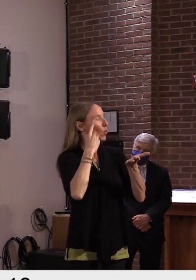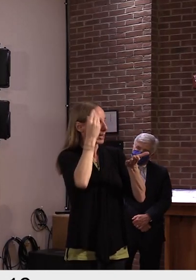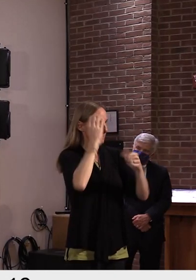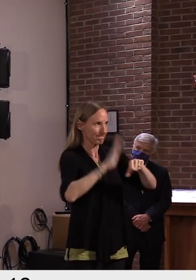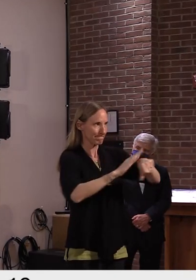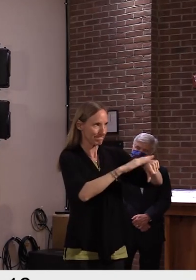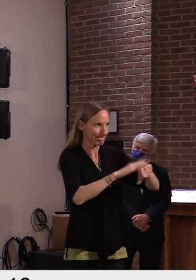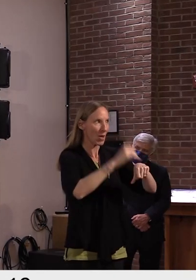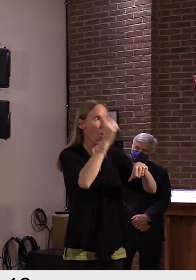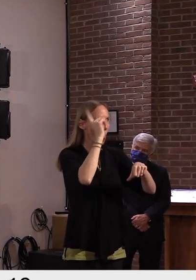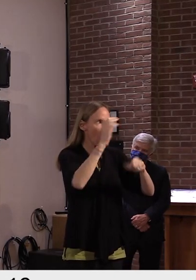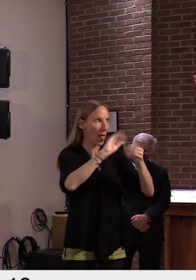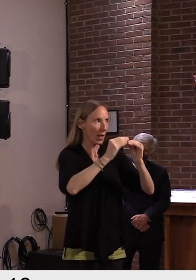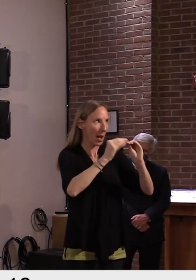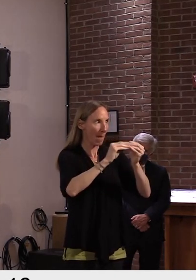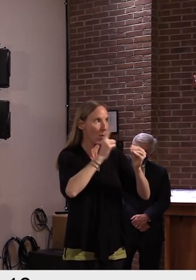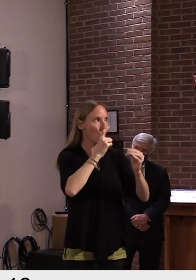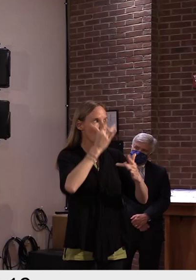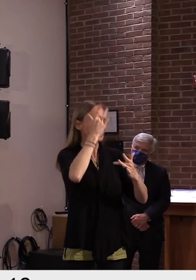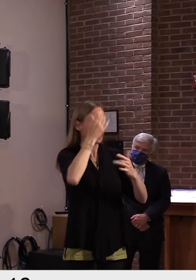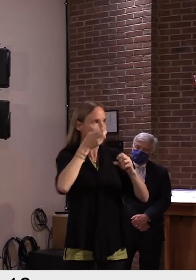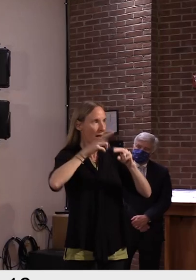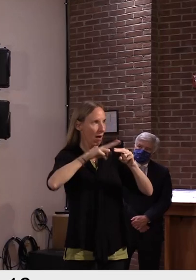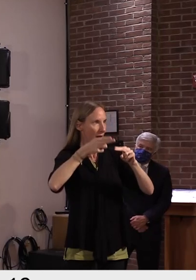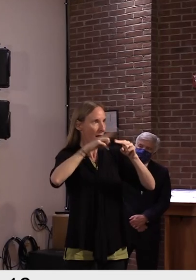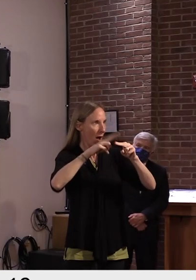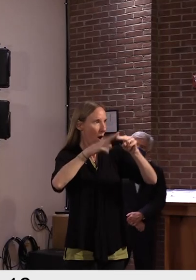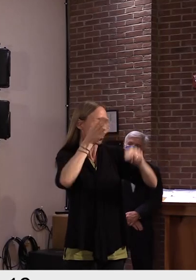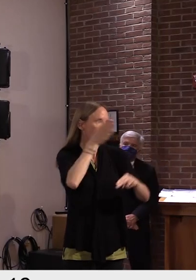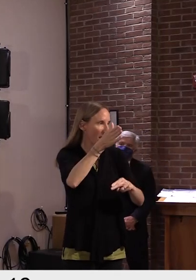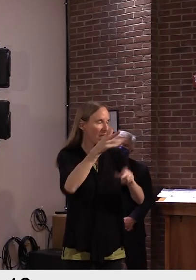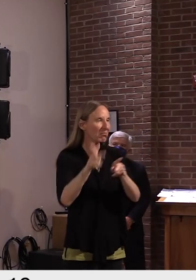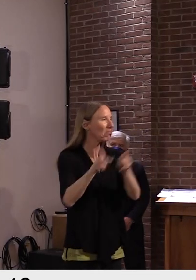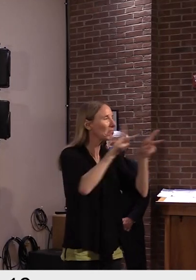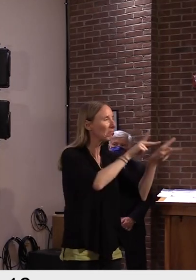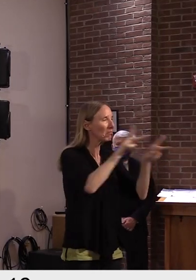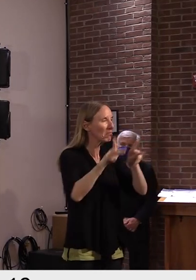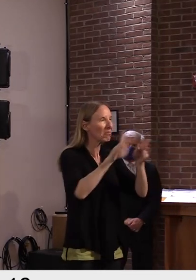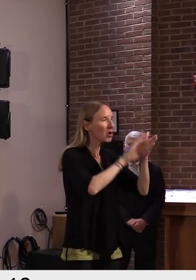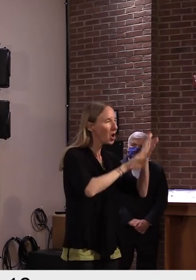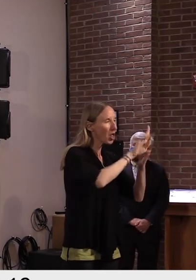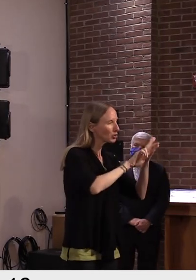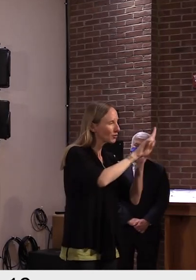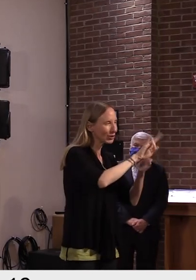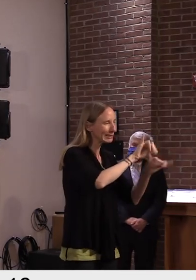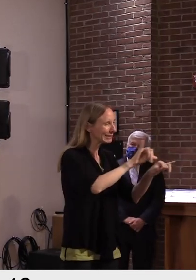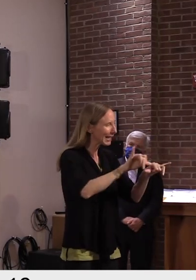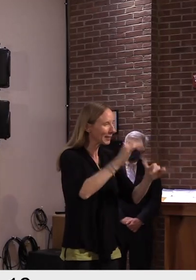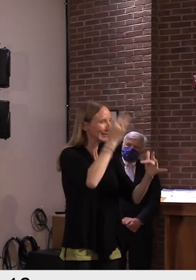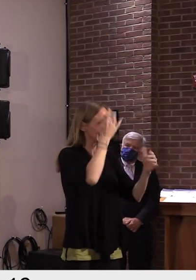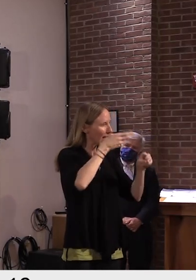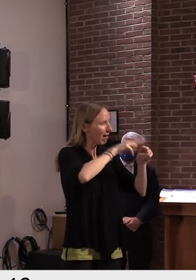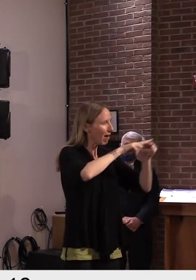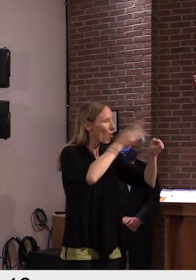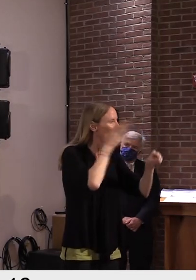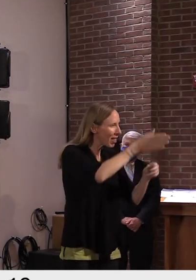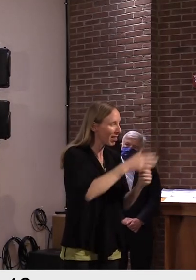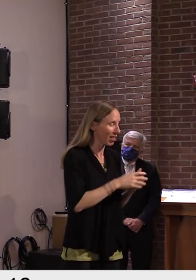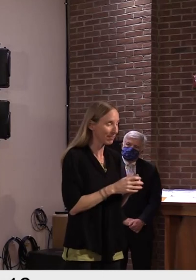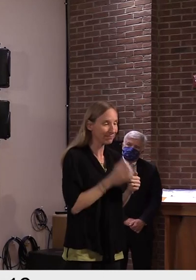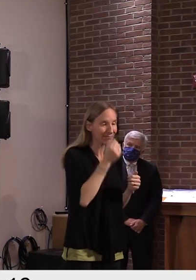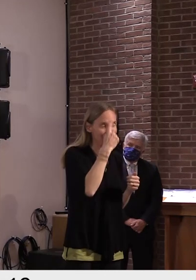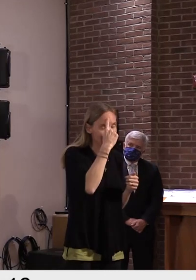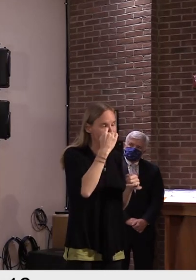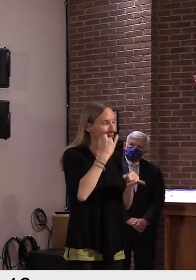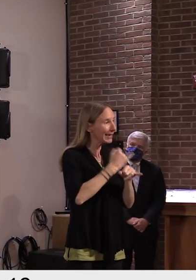and colleges and universities are no exception. Because of the unique nature of the campus setting, our guidance